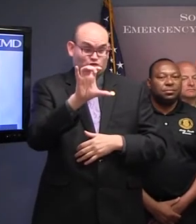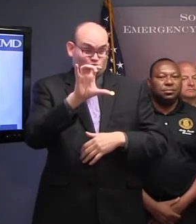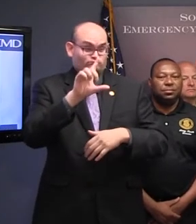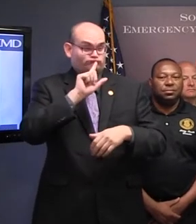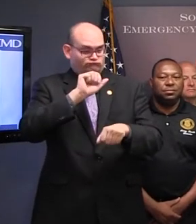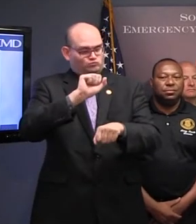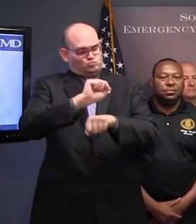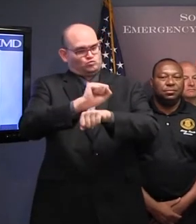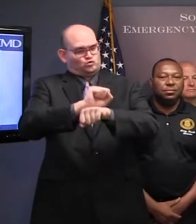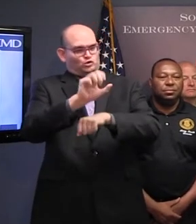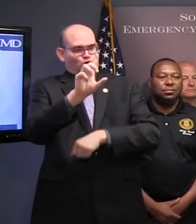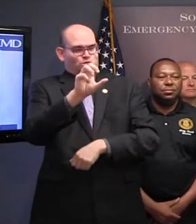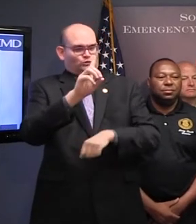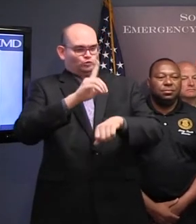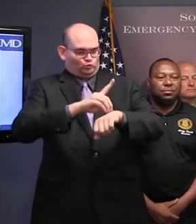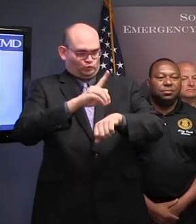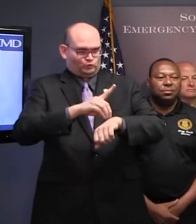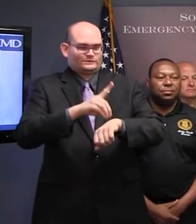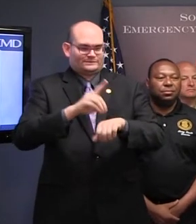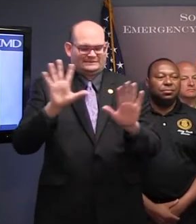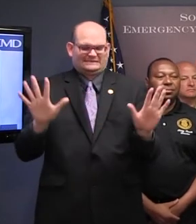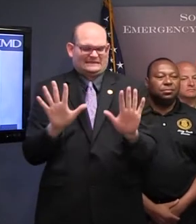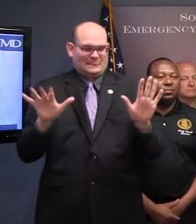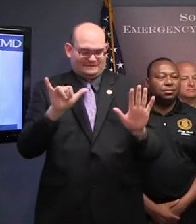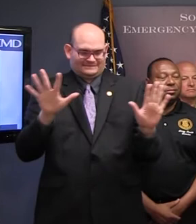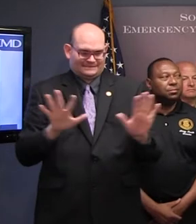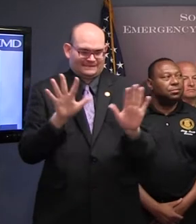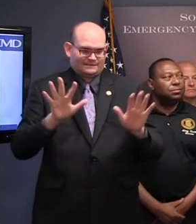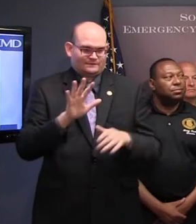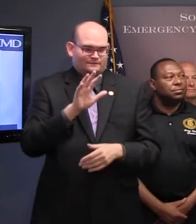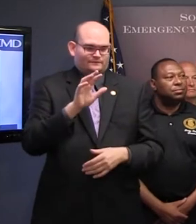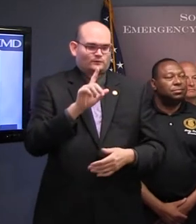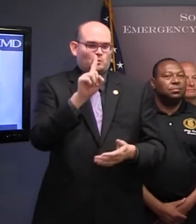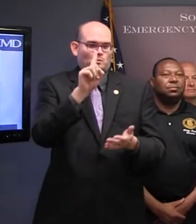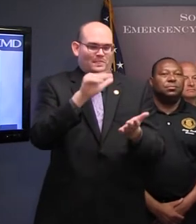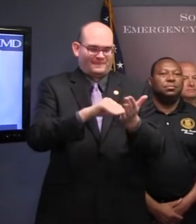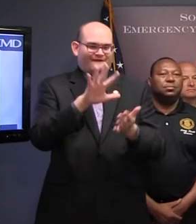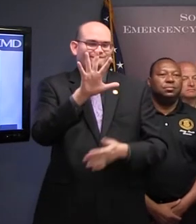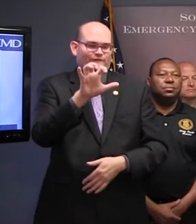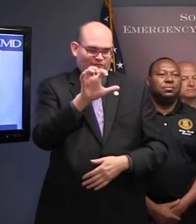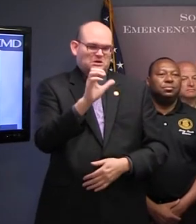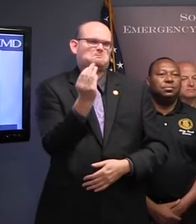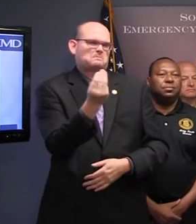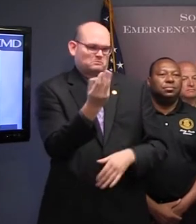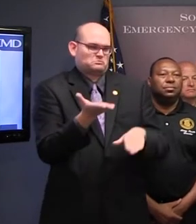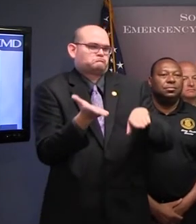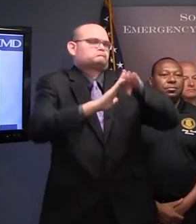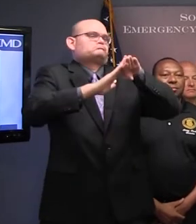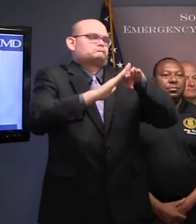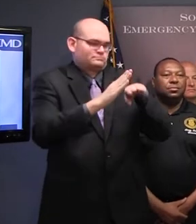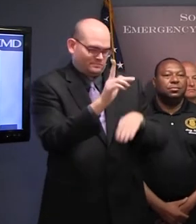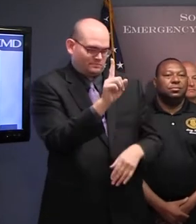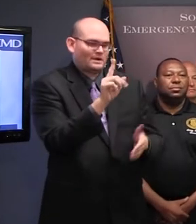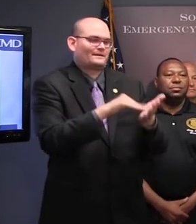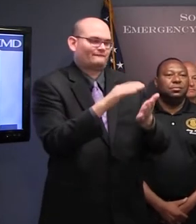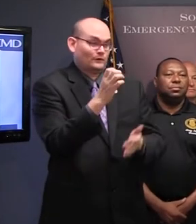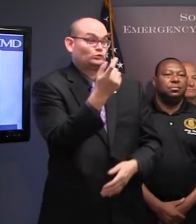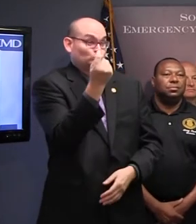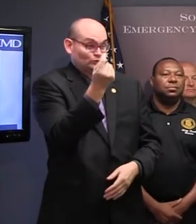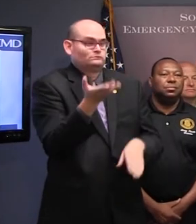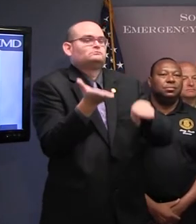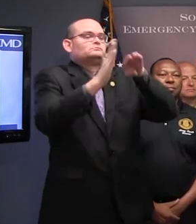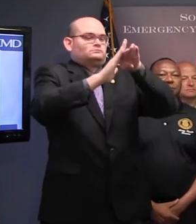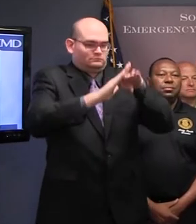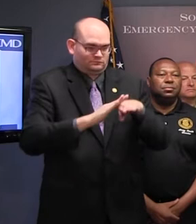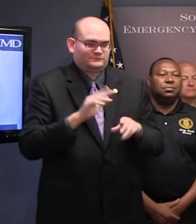2,500. On Tuesday there'll be 5,000 National Guard troops out there to keep people safe